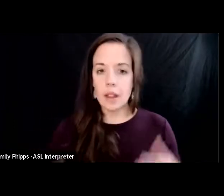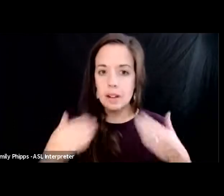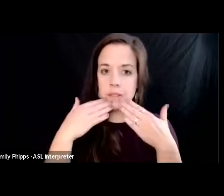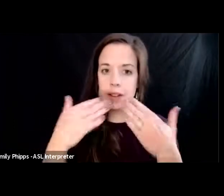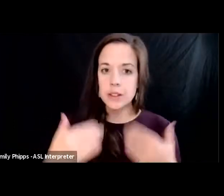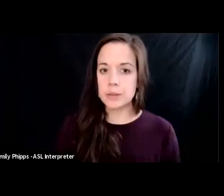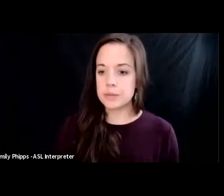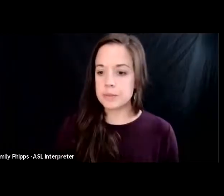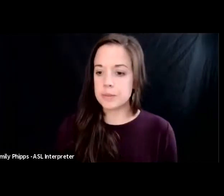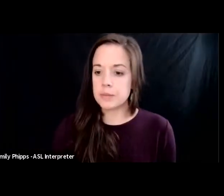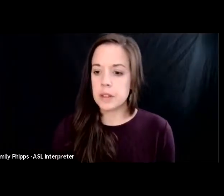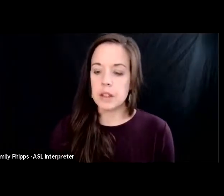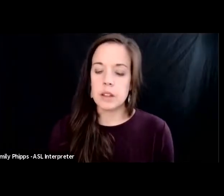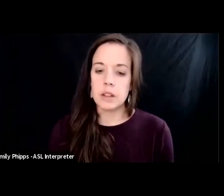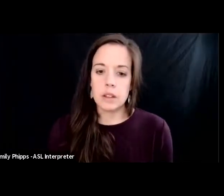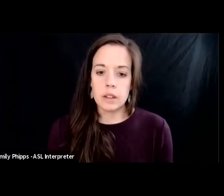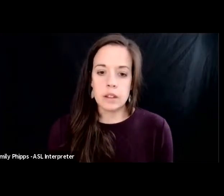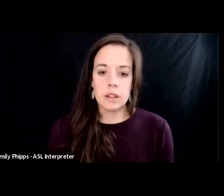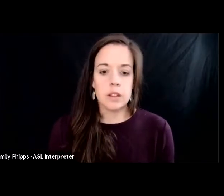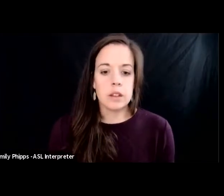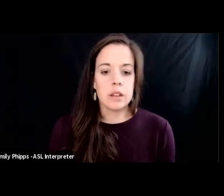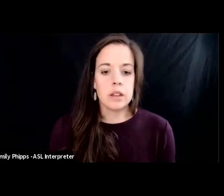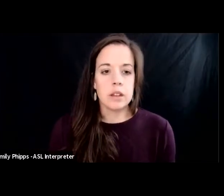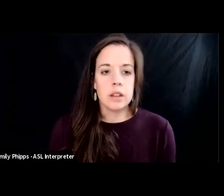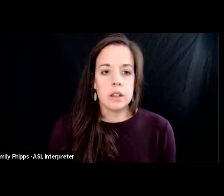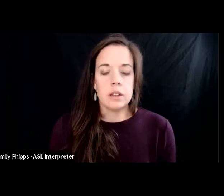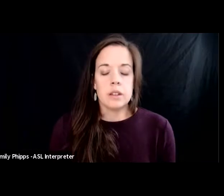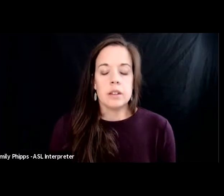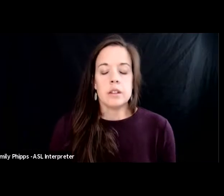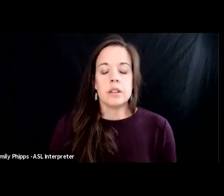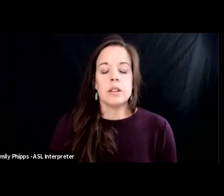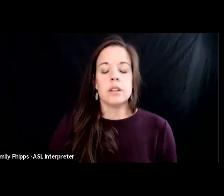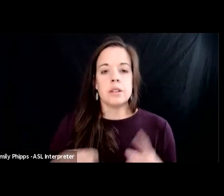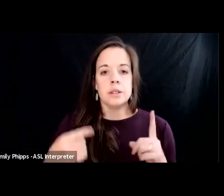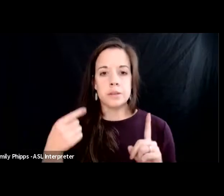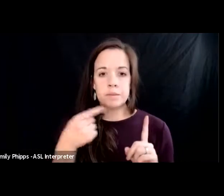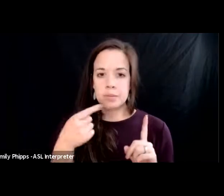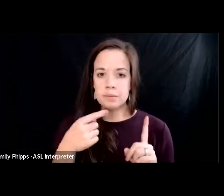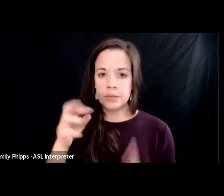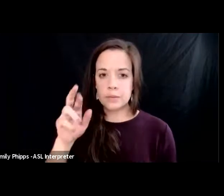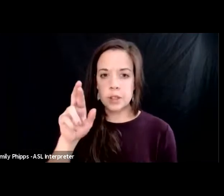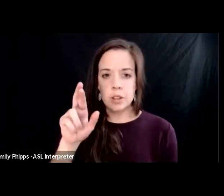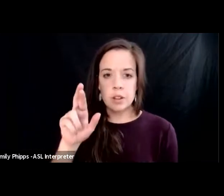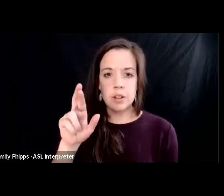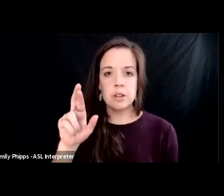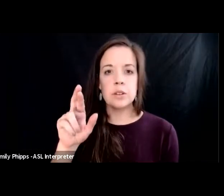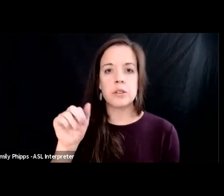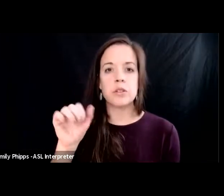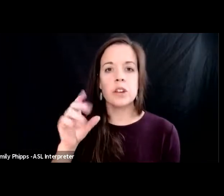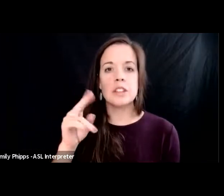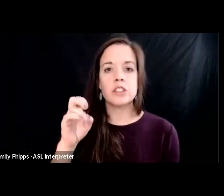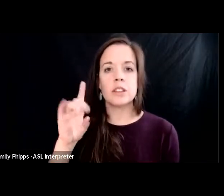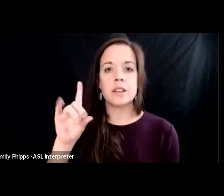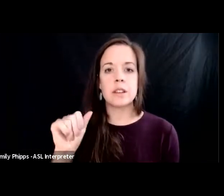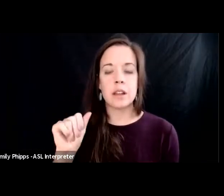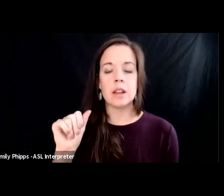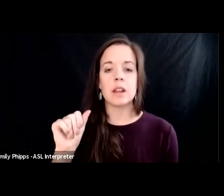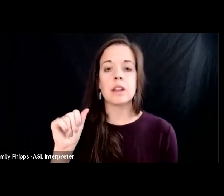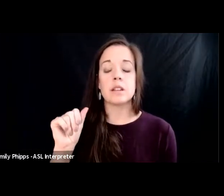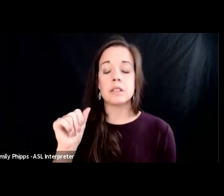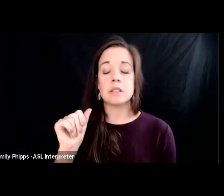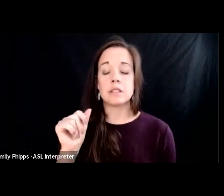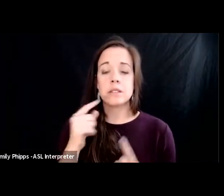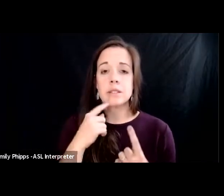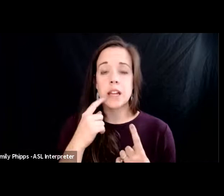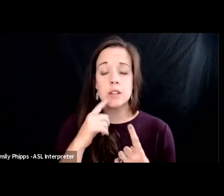so what rashia talib said was really important and that's why i want to talk to you about the next phase of this case